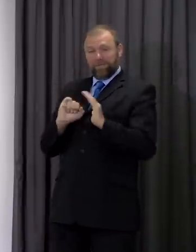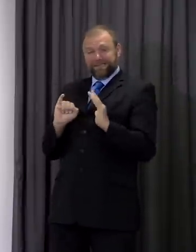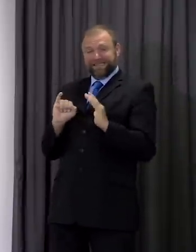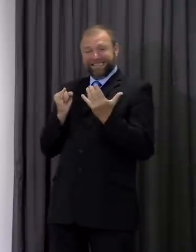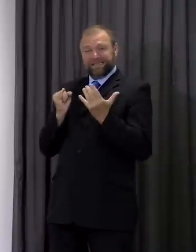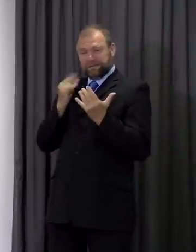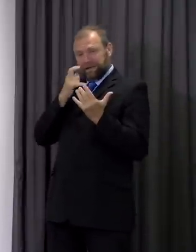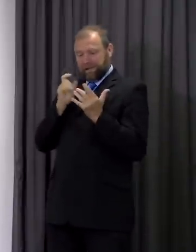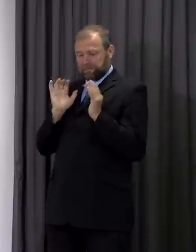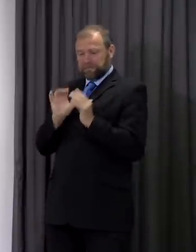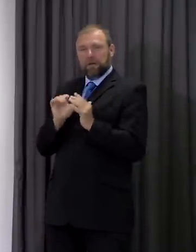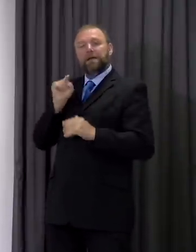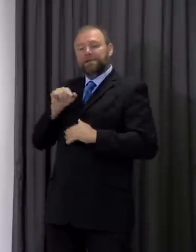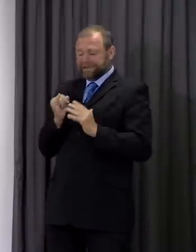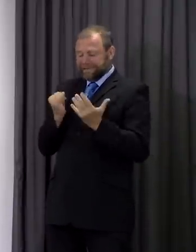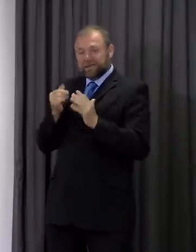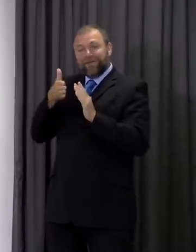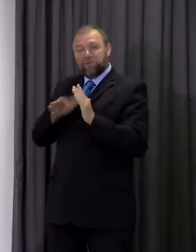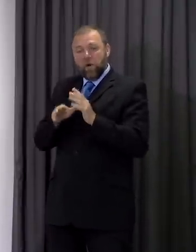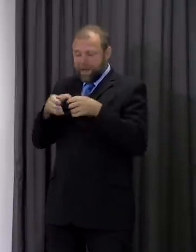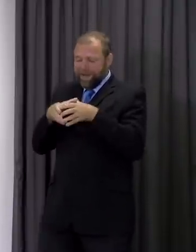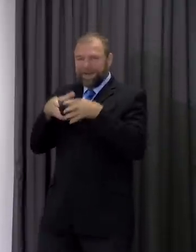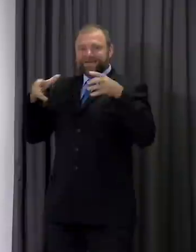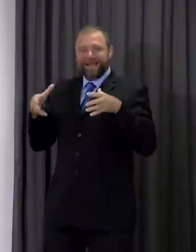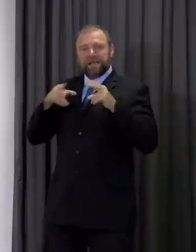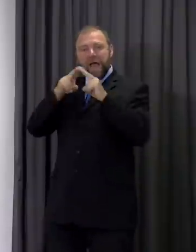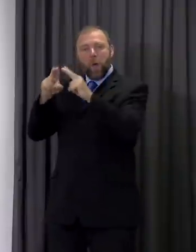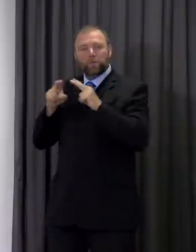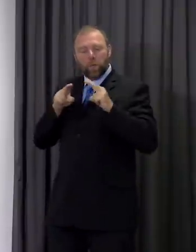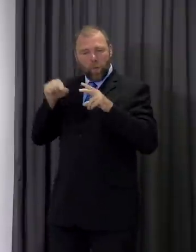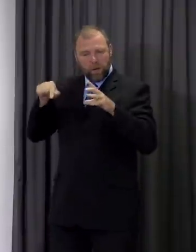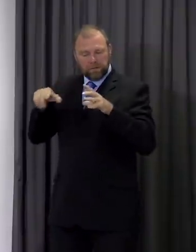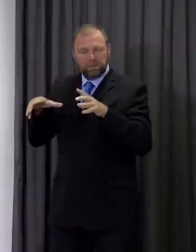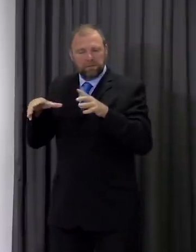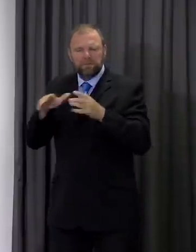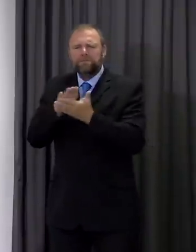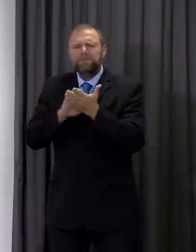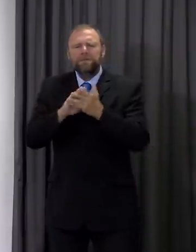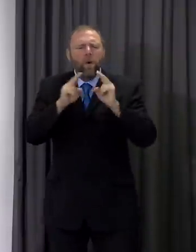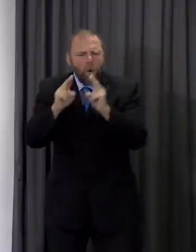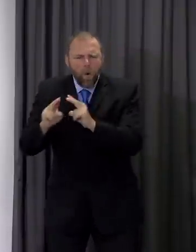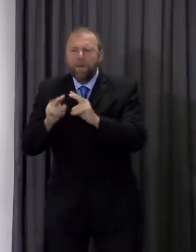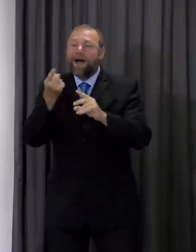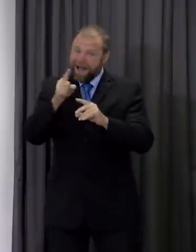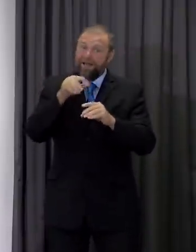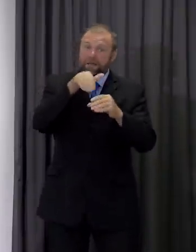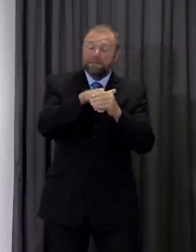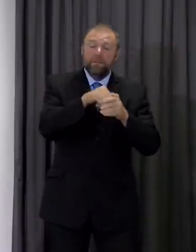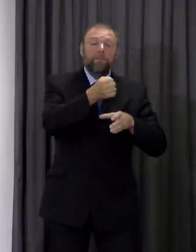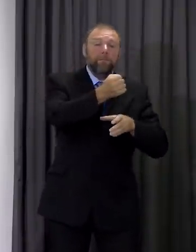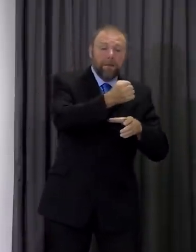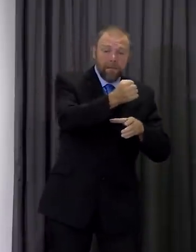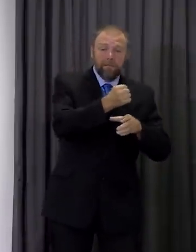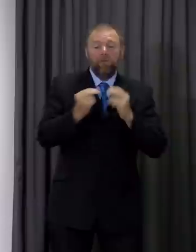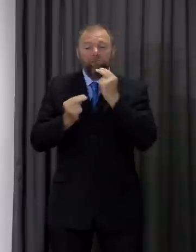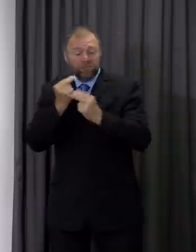to meet indoors. That applies to people's homes and indoor public places like pubs and restaurants. If you can work